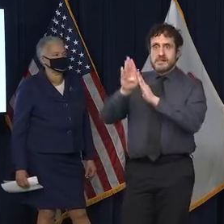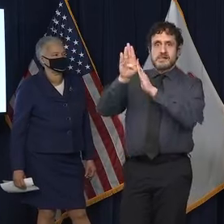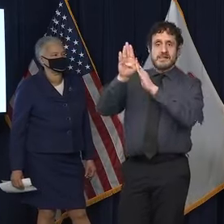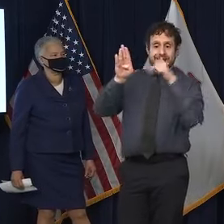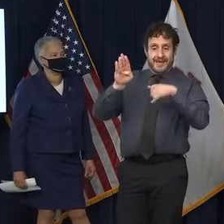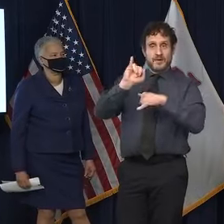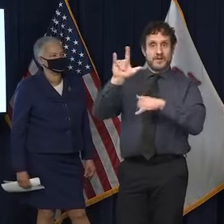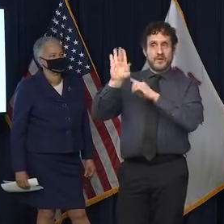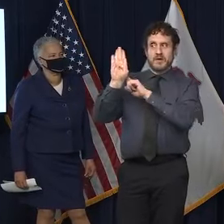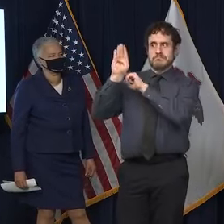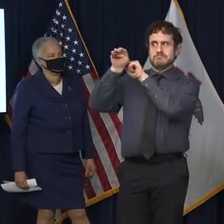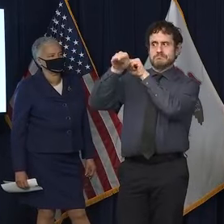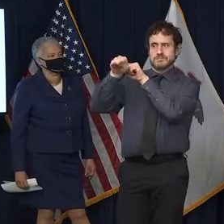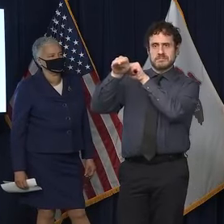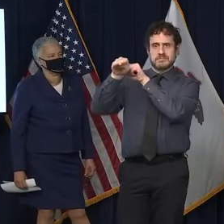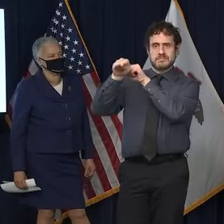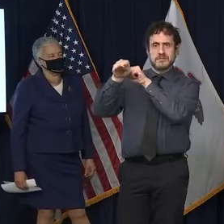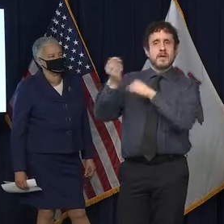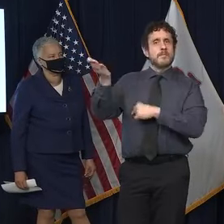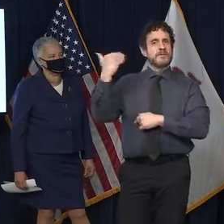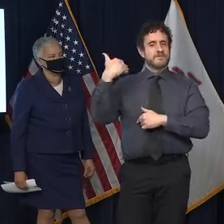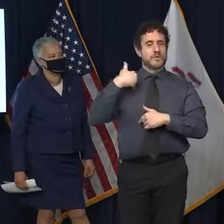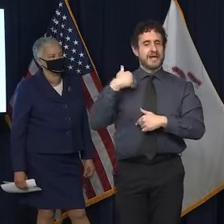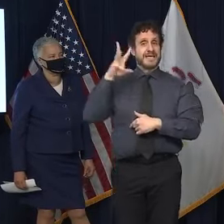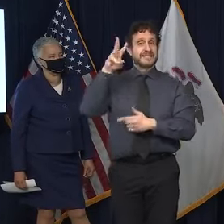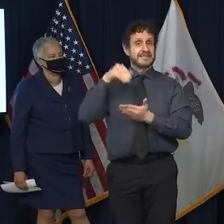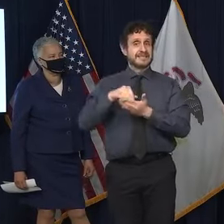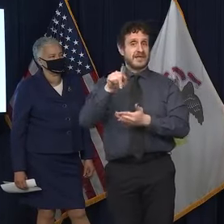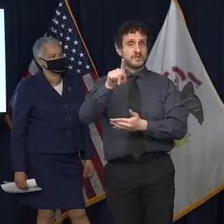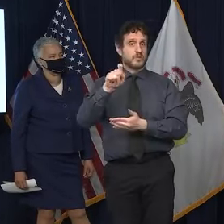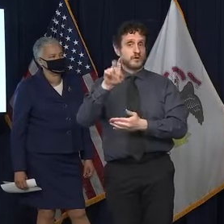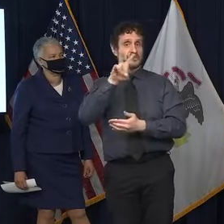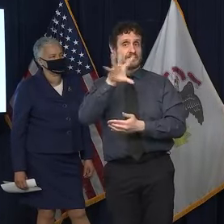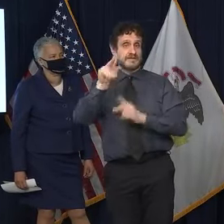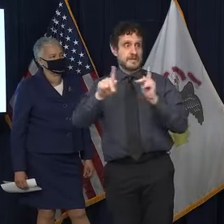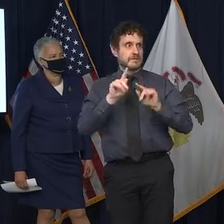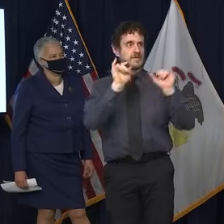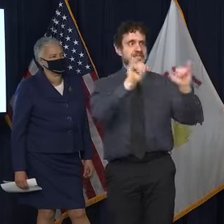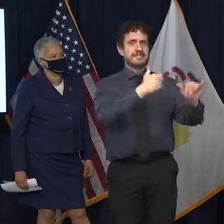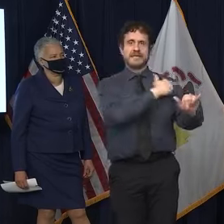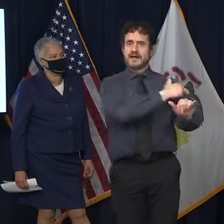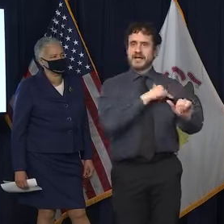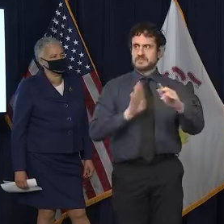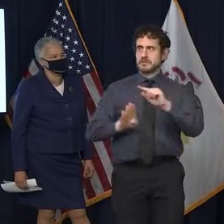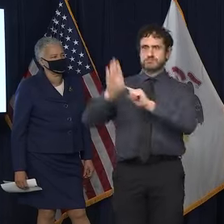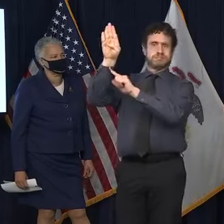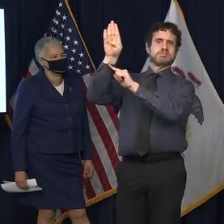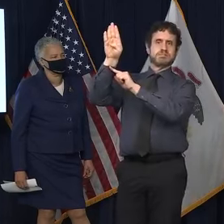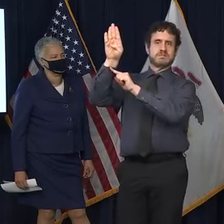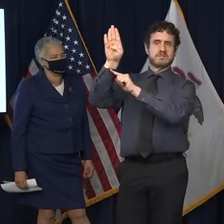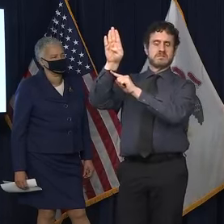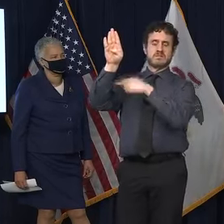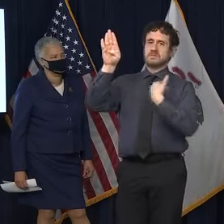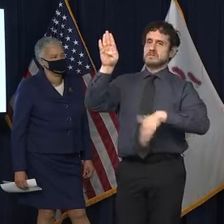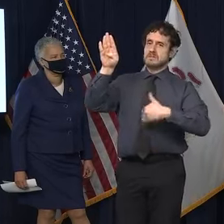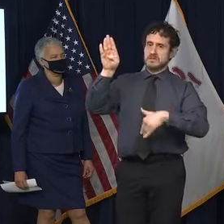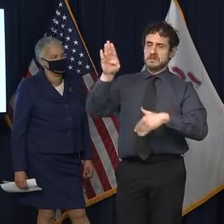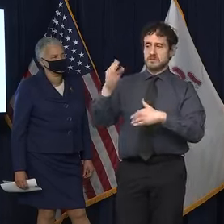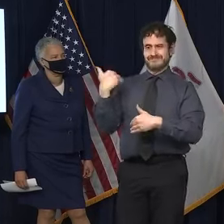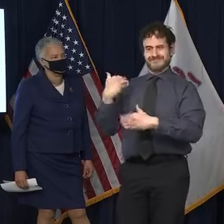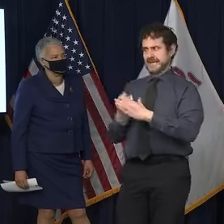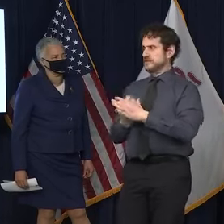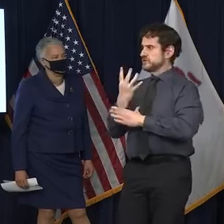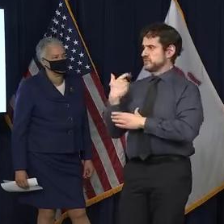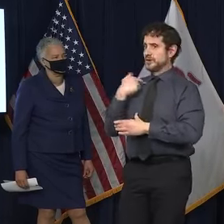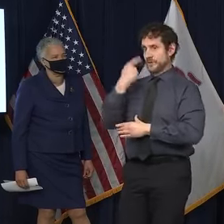in Illinois, where we had 6,175 people in the hospital at a peak? When in the spring, when